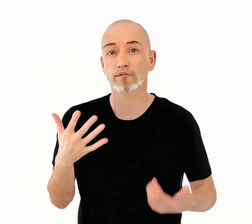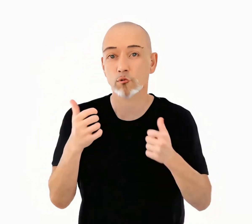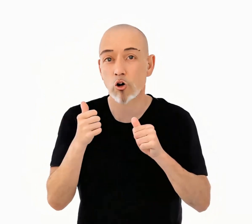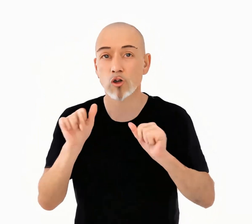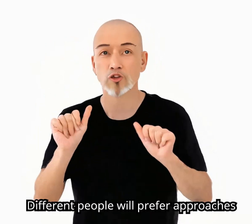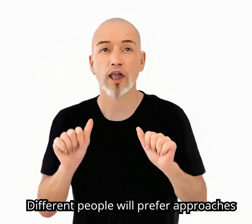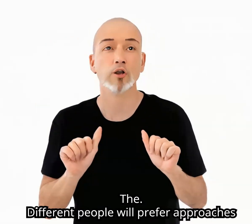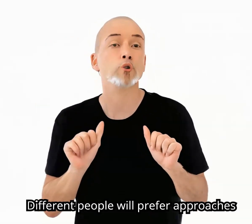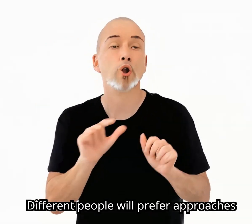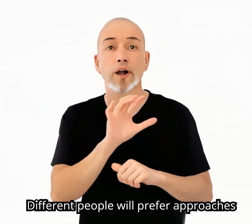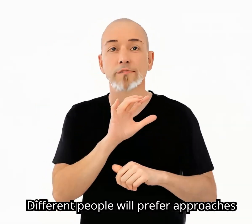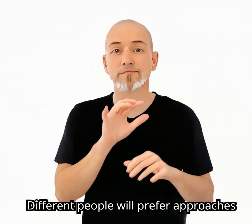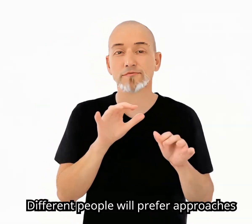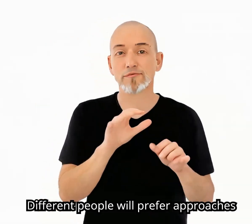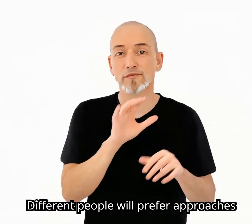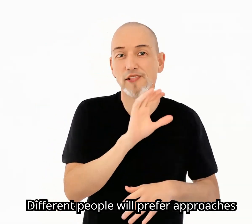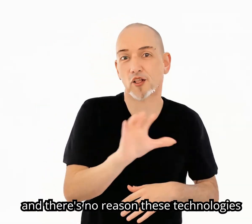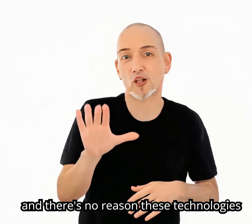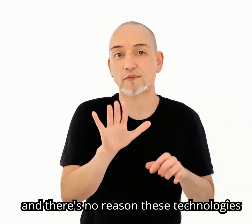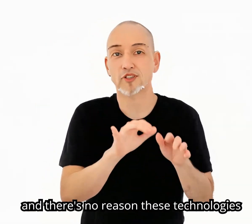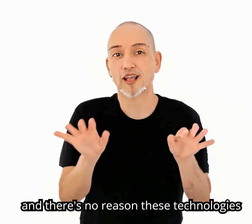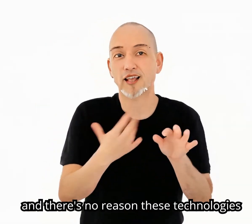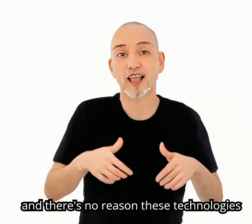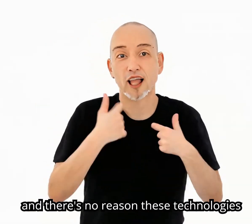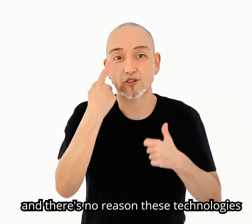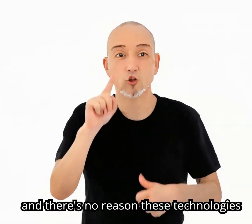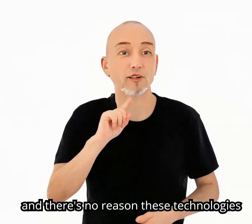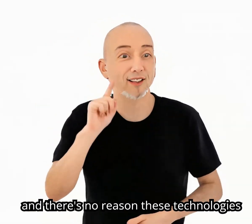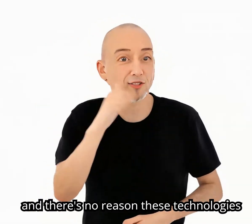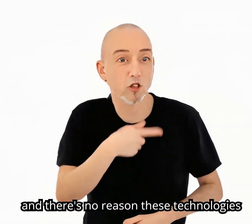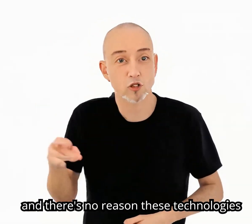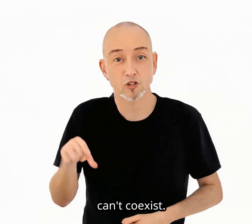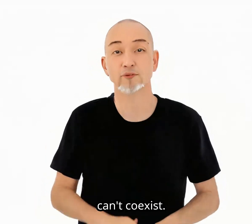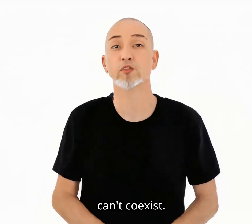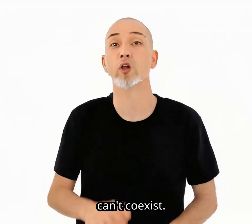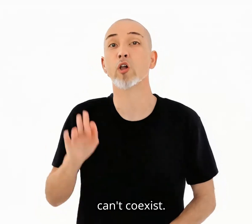Different people will prefer approaches, and there's no reason these technologies can't coexist.